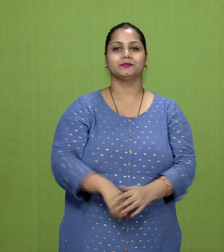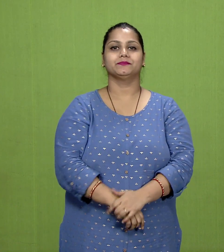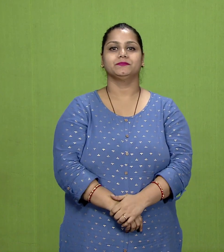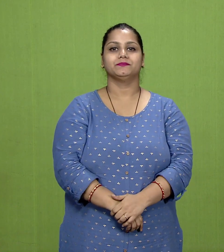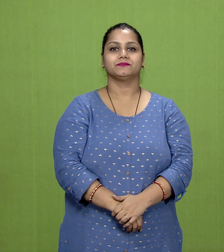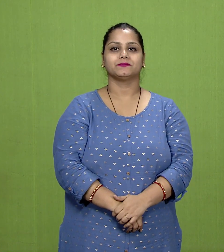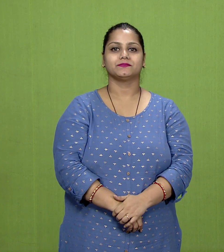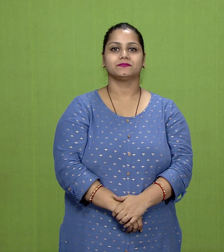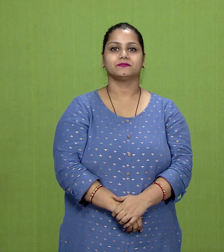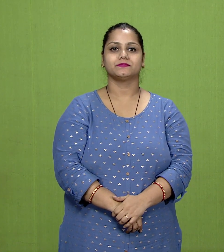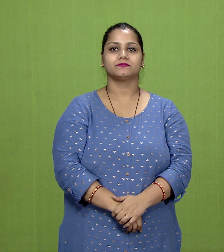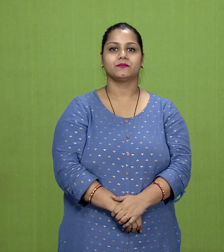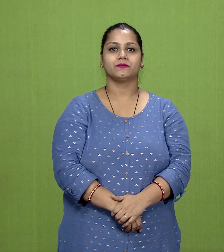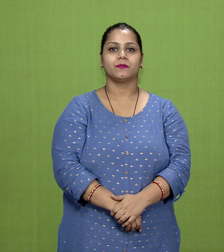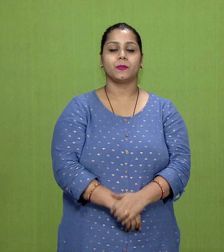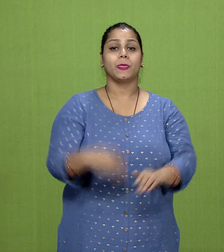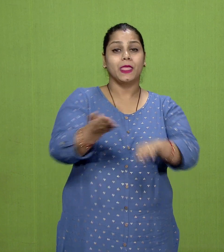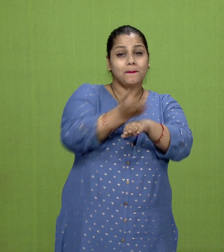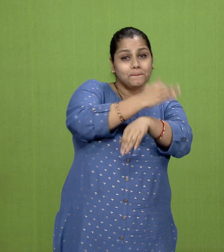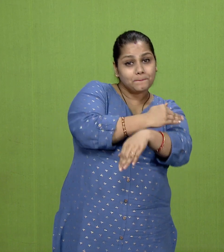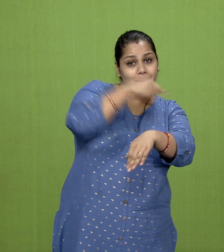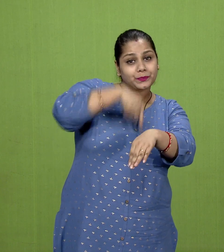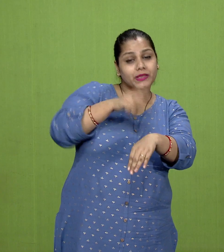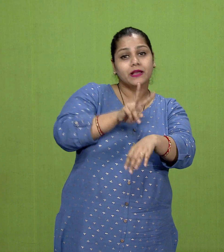the early Vedic period the is known mainly